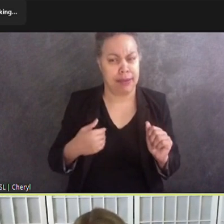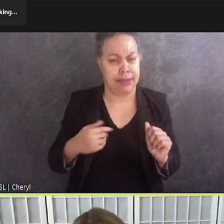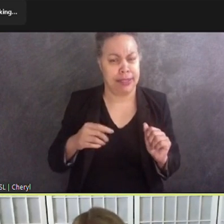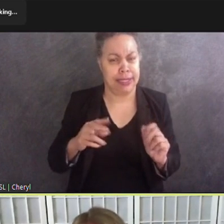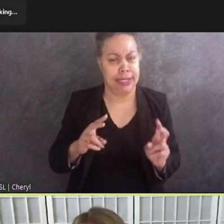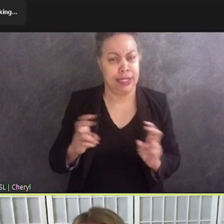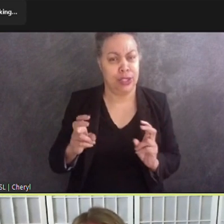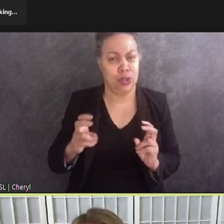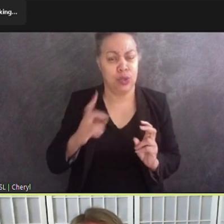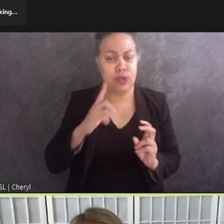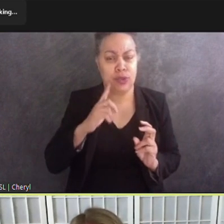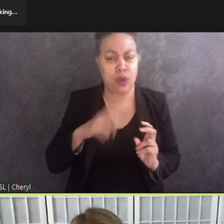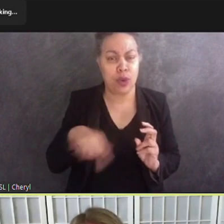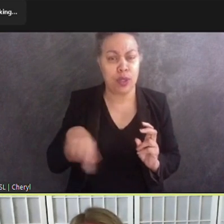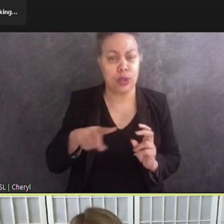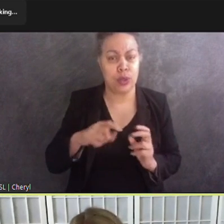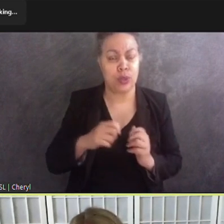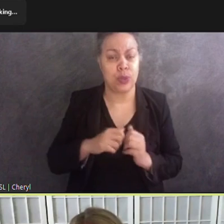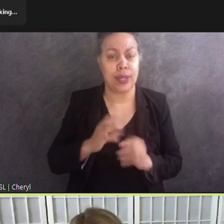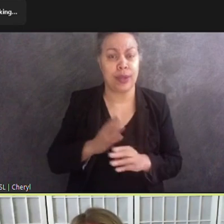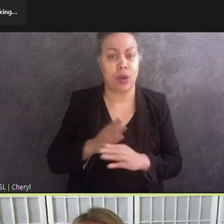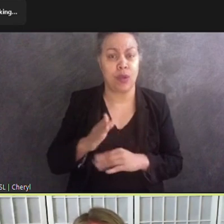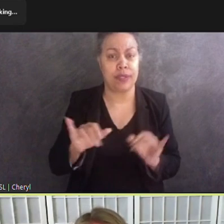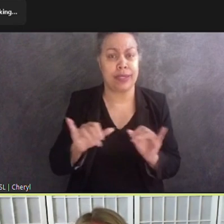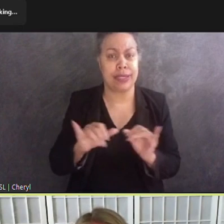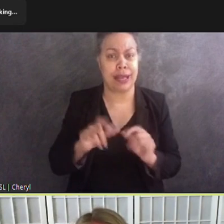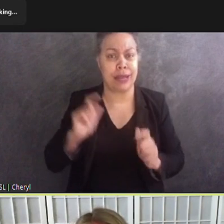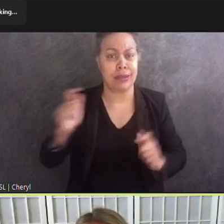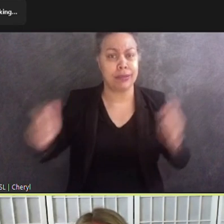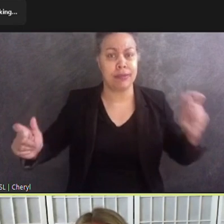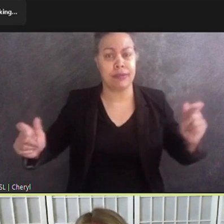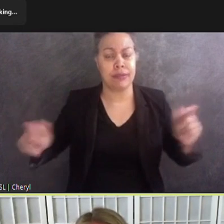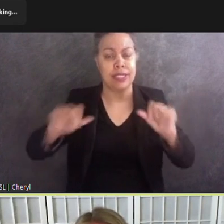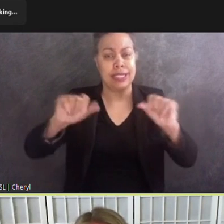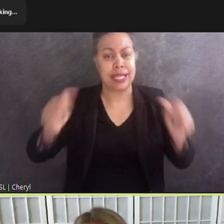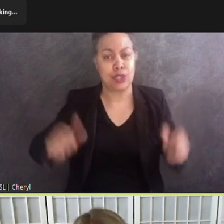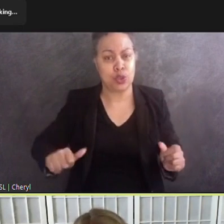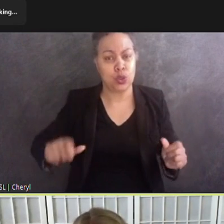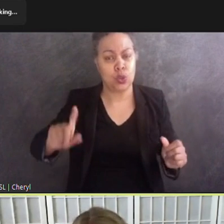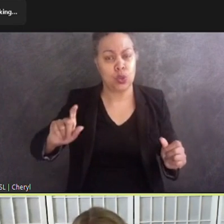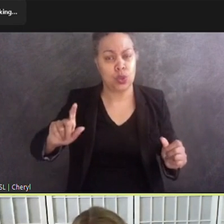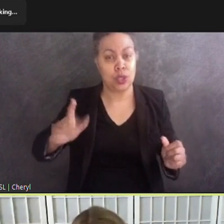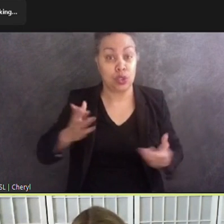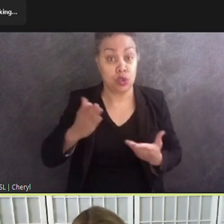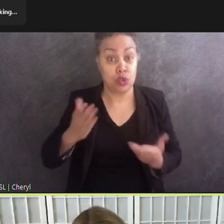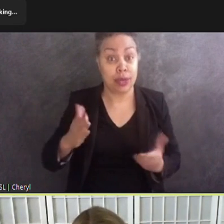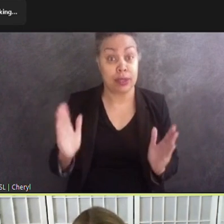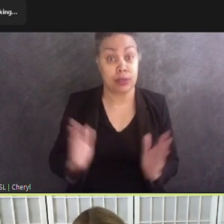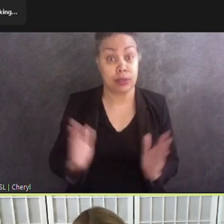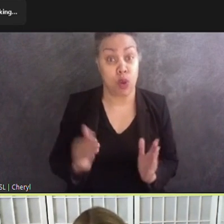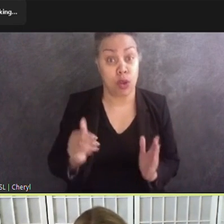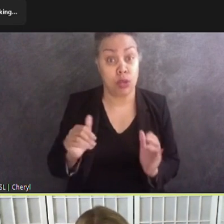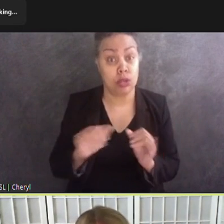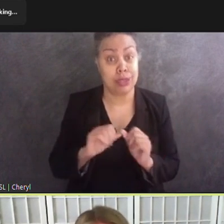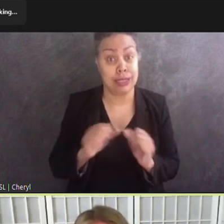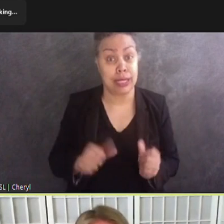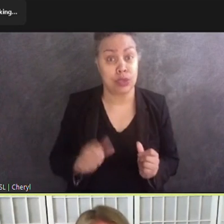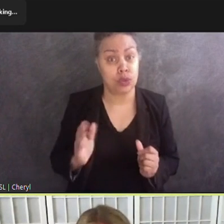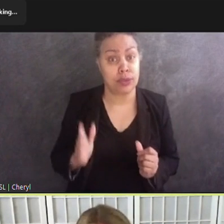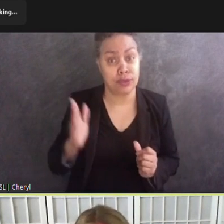you with the oversized statues whereby you would recommend smaller size statues in the future, or did I misunderstand that?